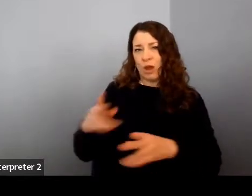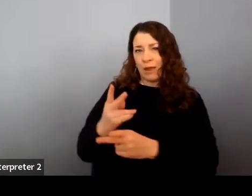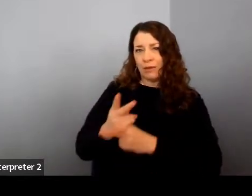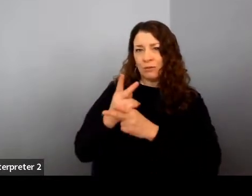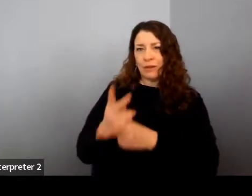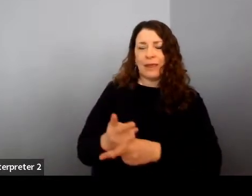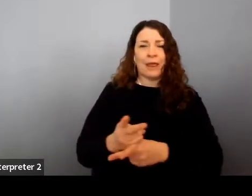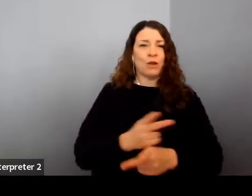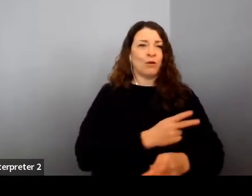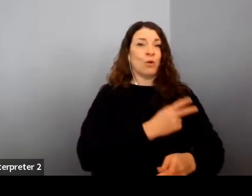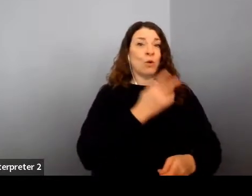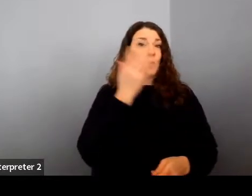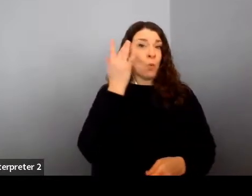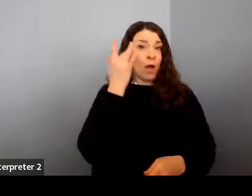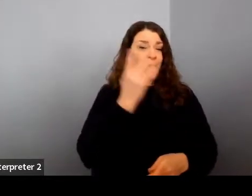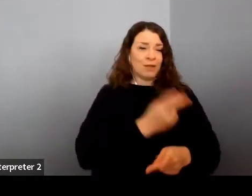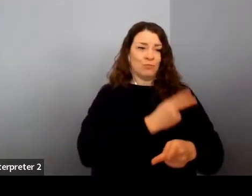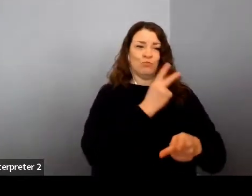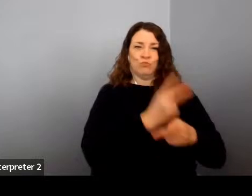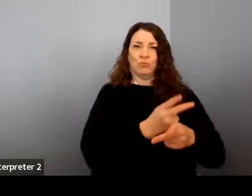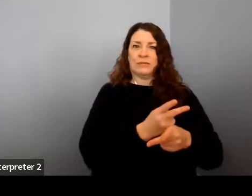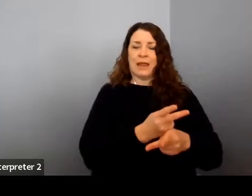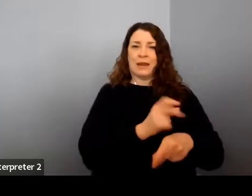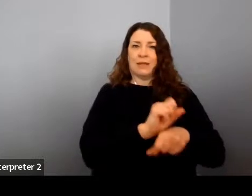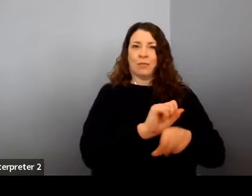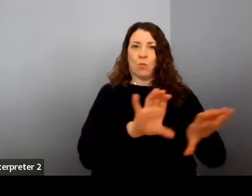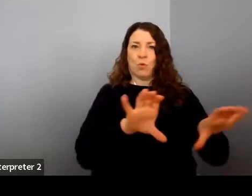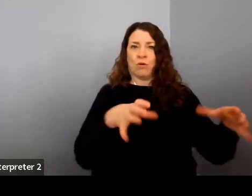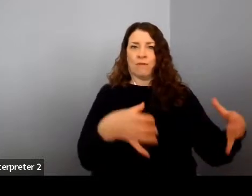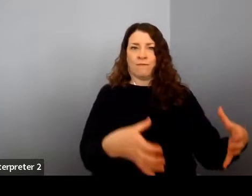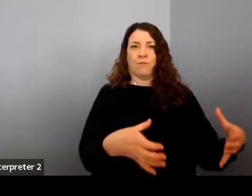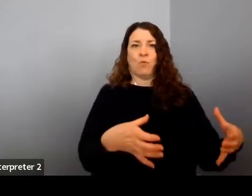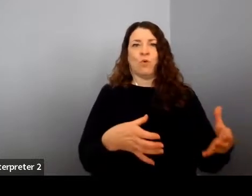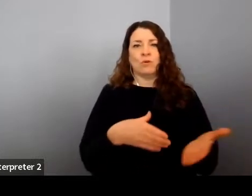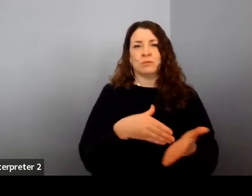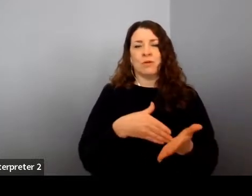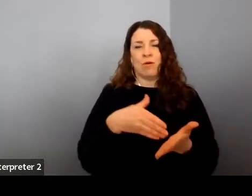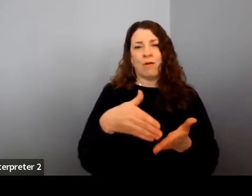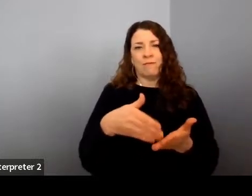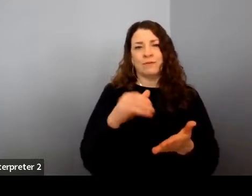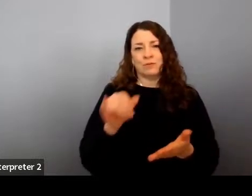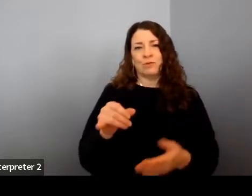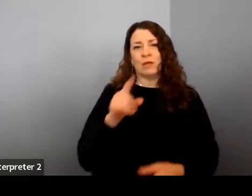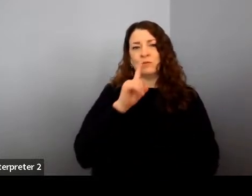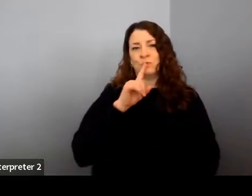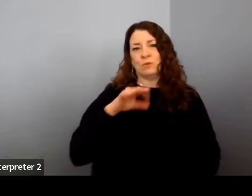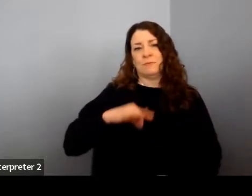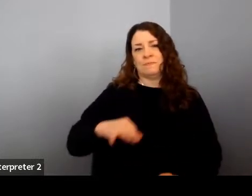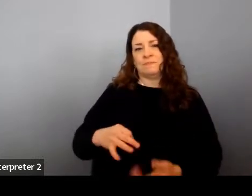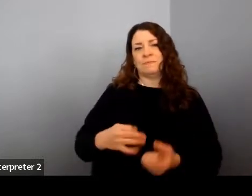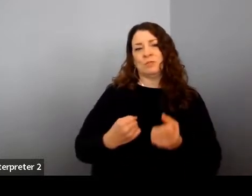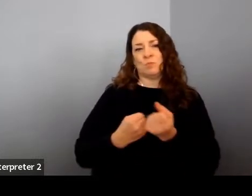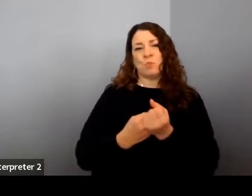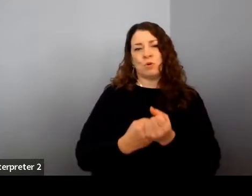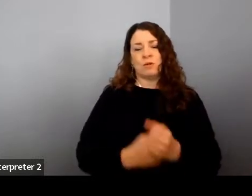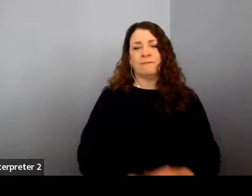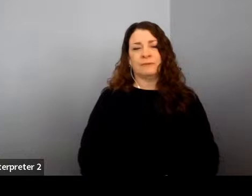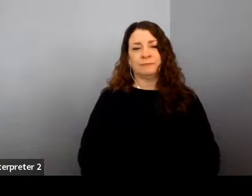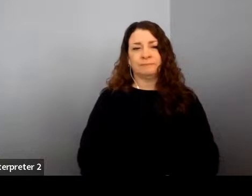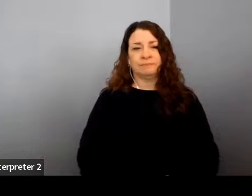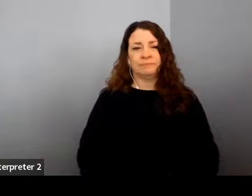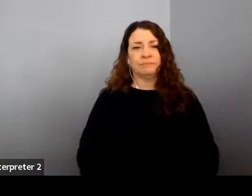workforce or not in many cases. And so that's also something that's been very helpful to me and supportive. Excellent.